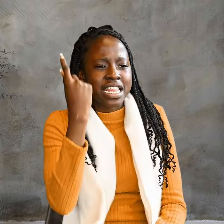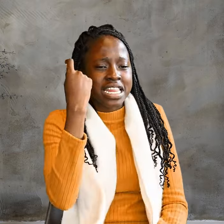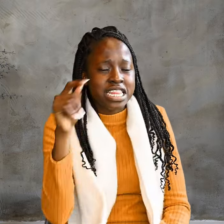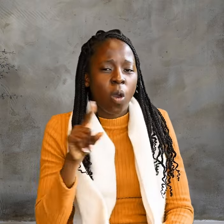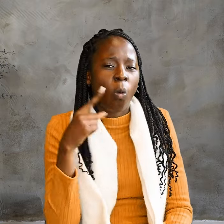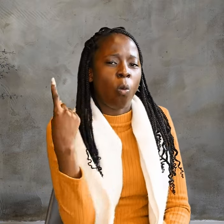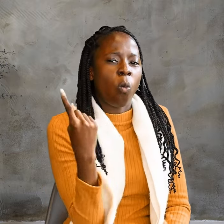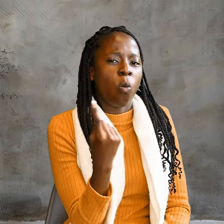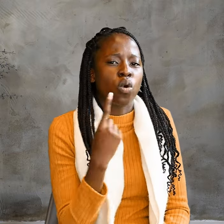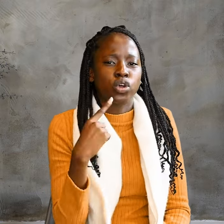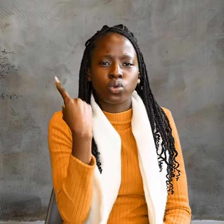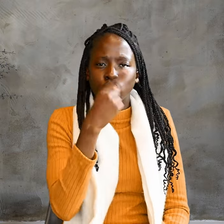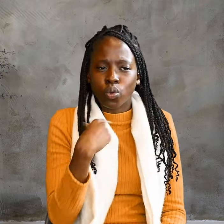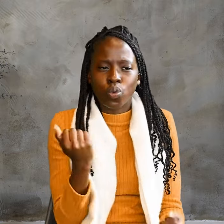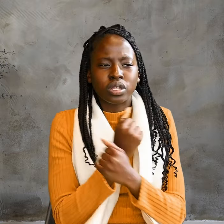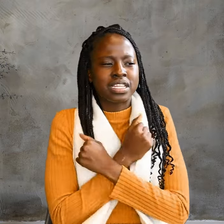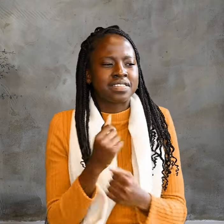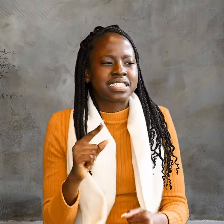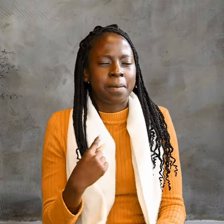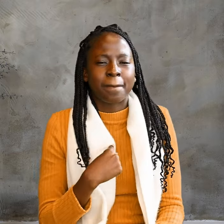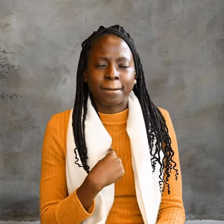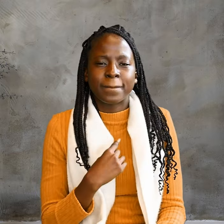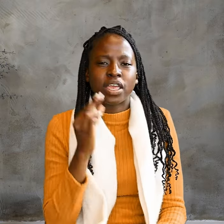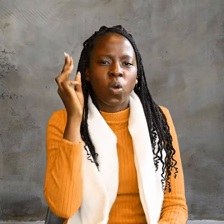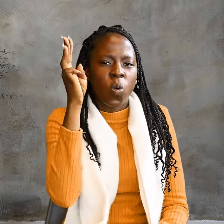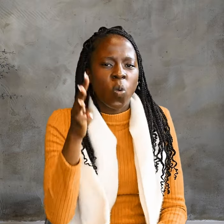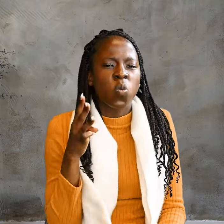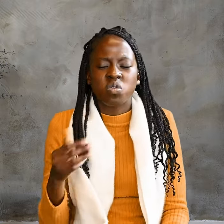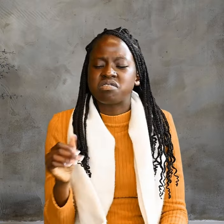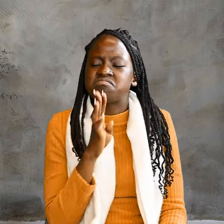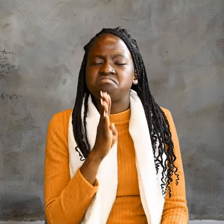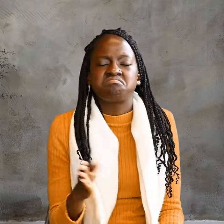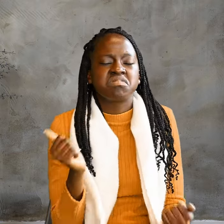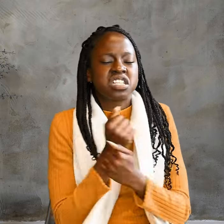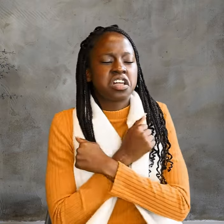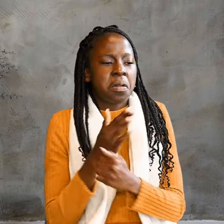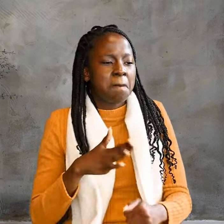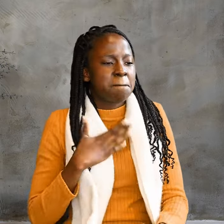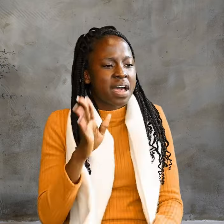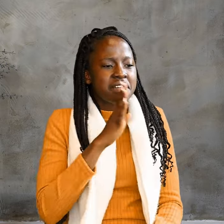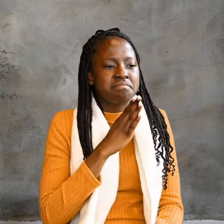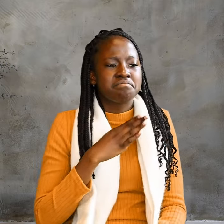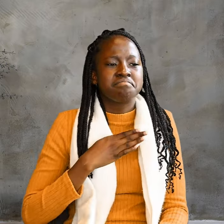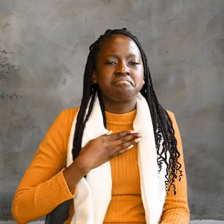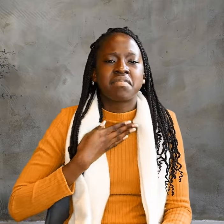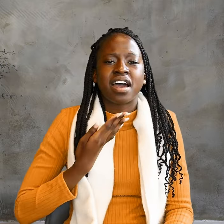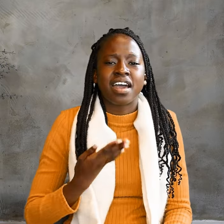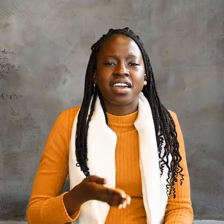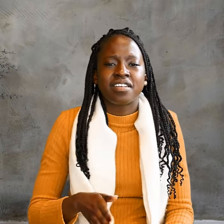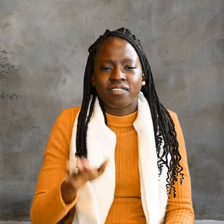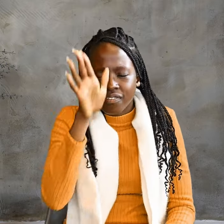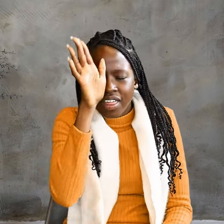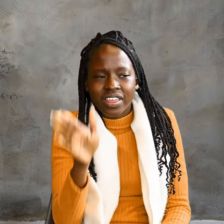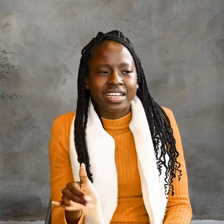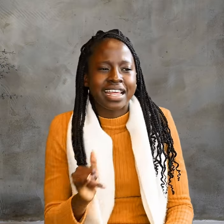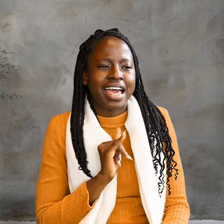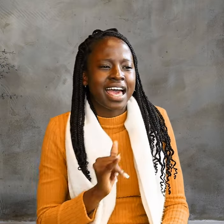me will be loved by my Father and I too will love them and show myself to them.